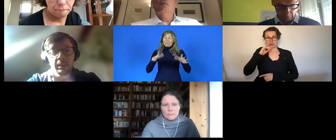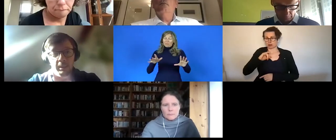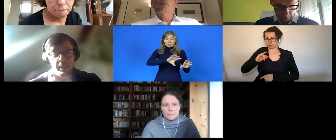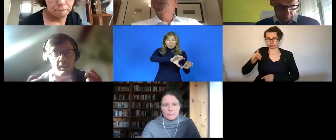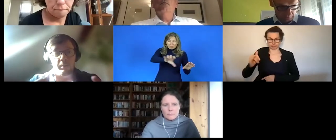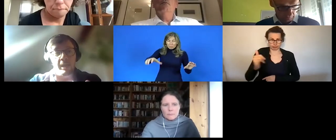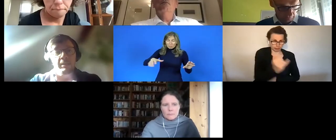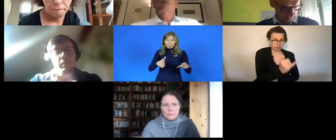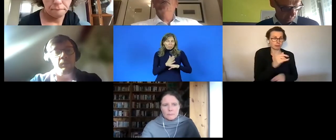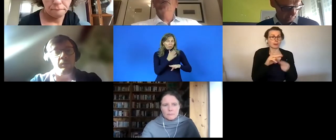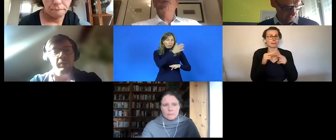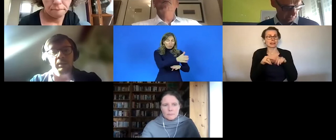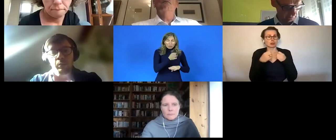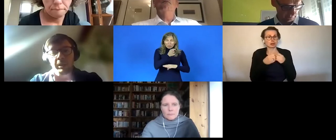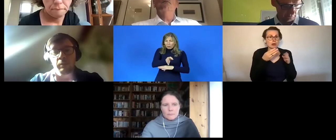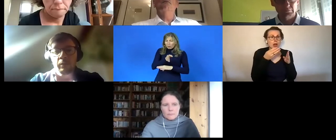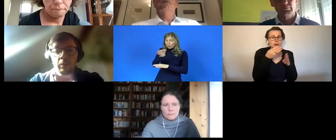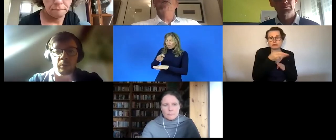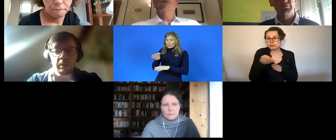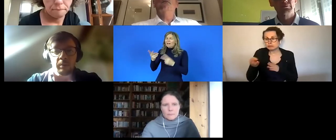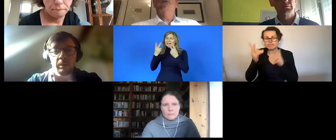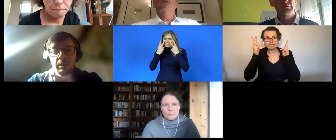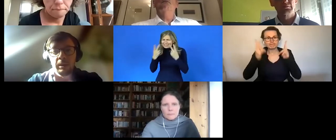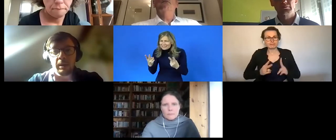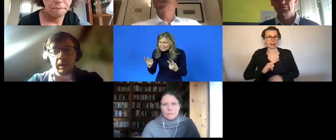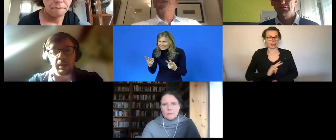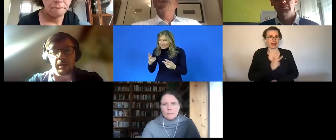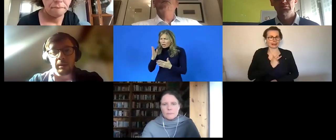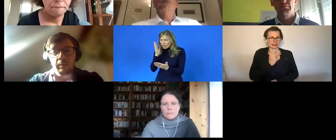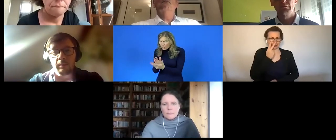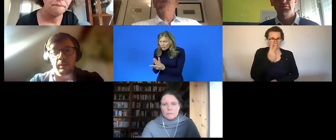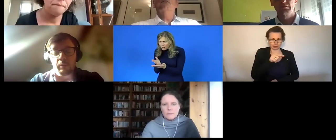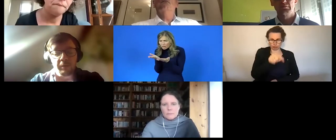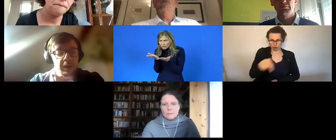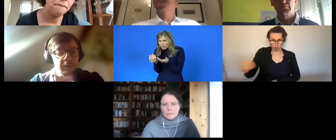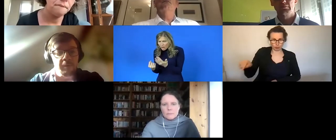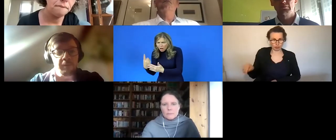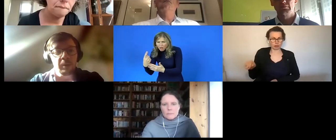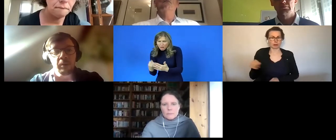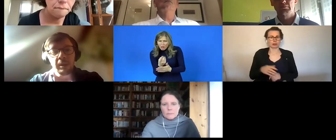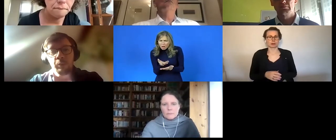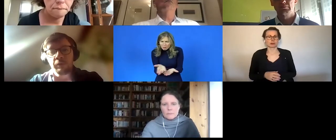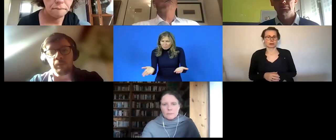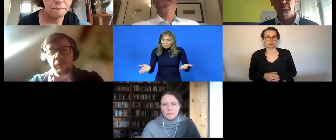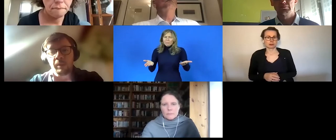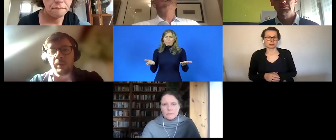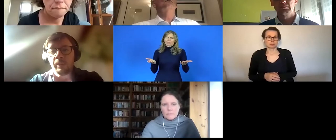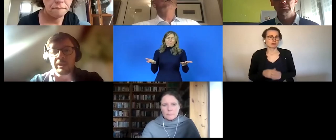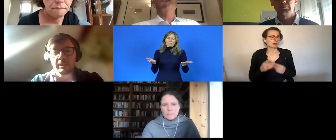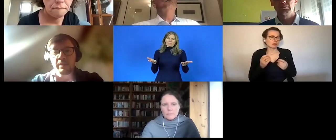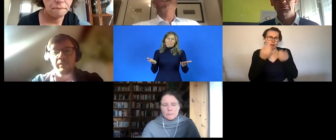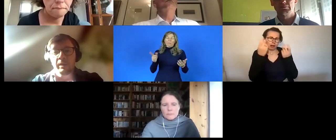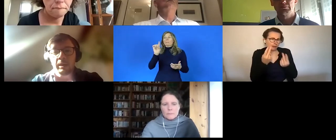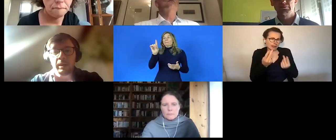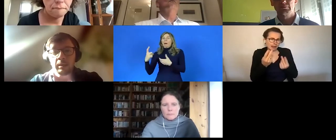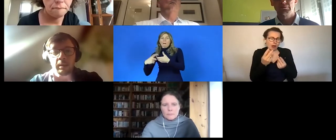see the reality of of things we can't of course with our uh with the value on valuable input from from our members